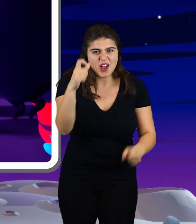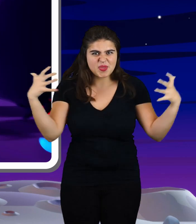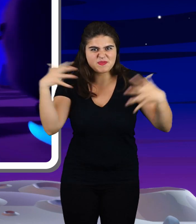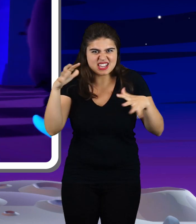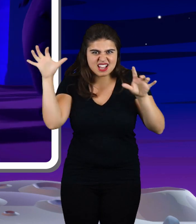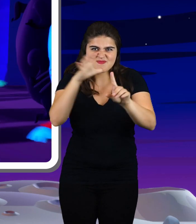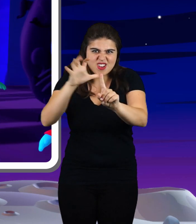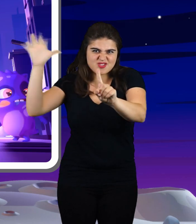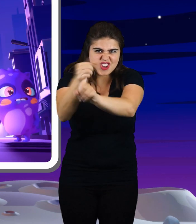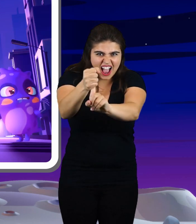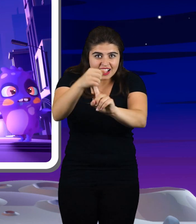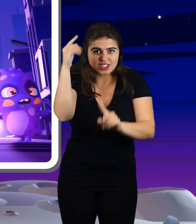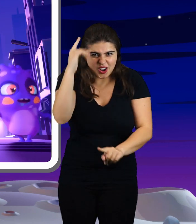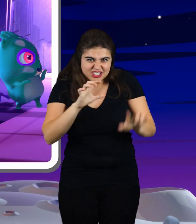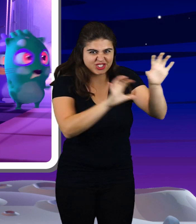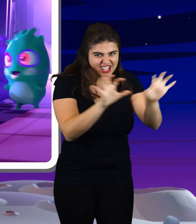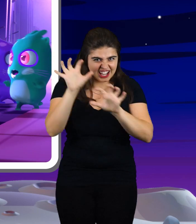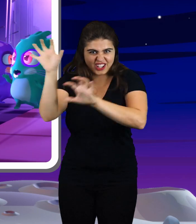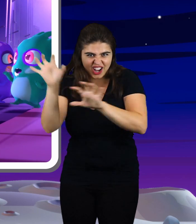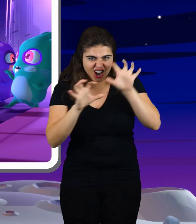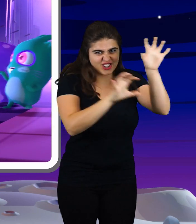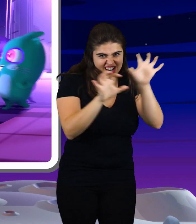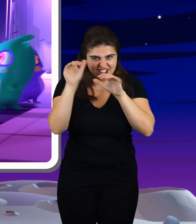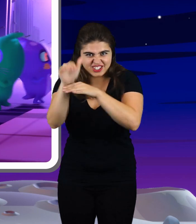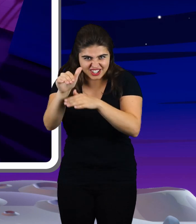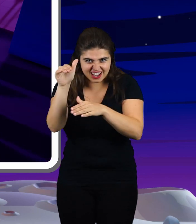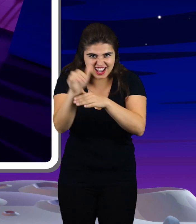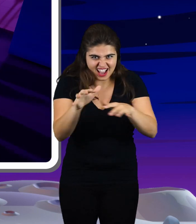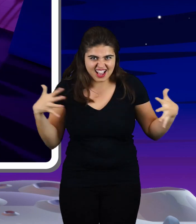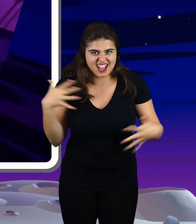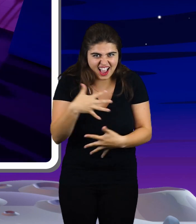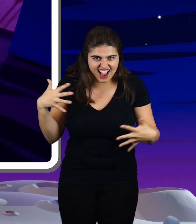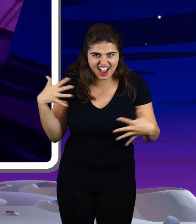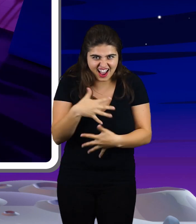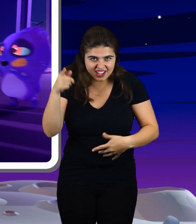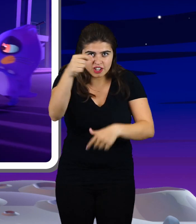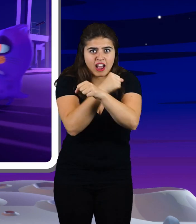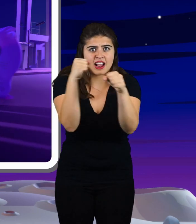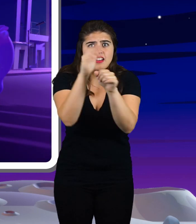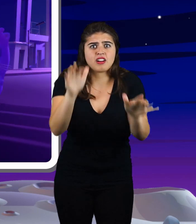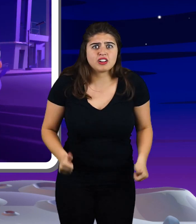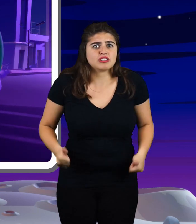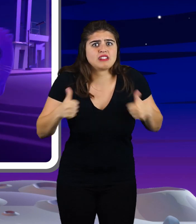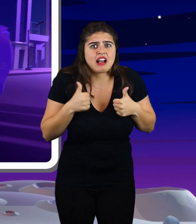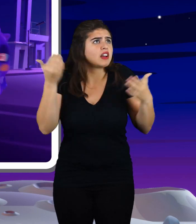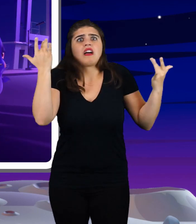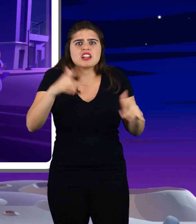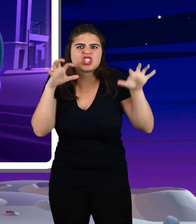about to strike You know it's thriller, thriller night You're fighting for your life inside a